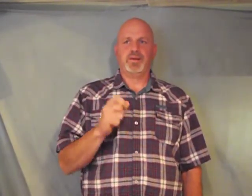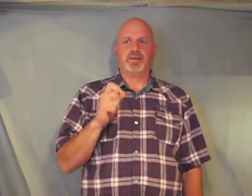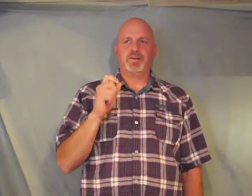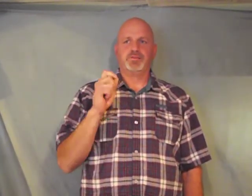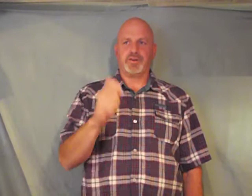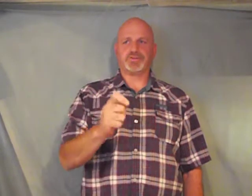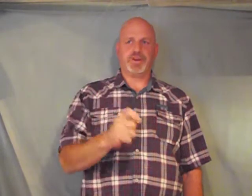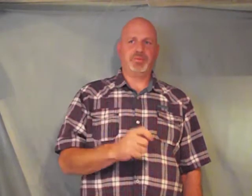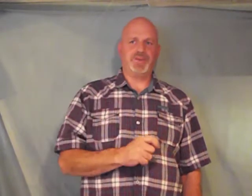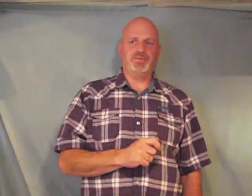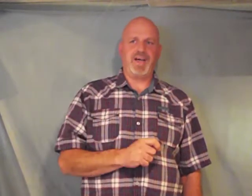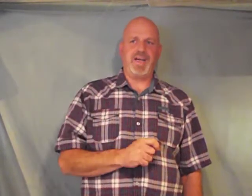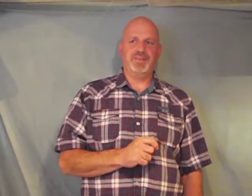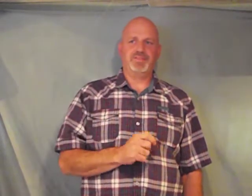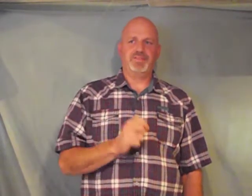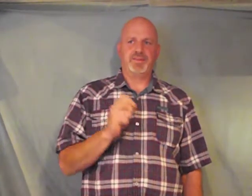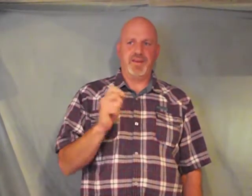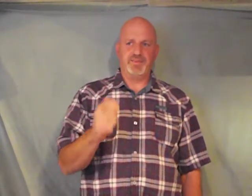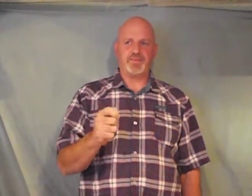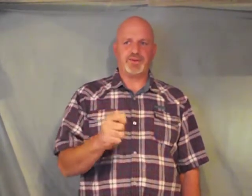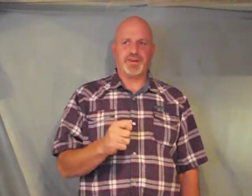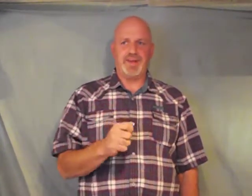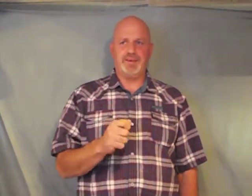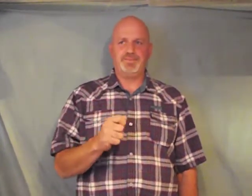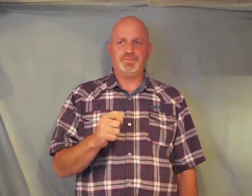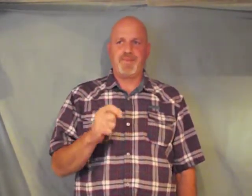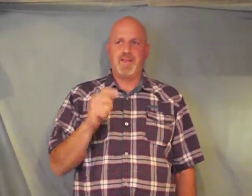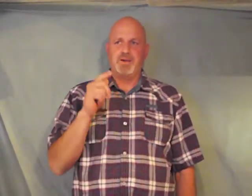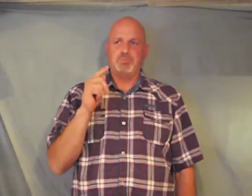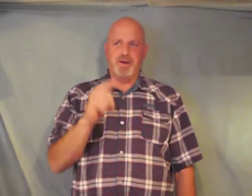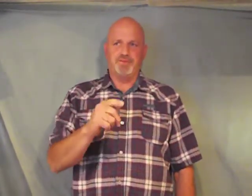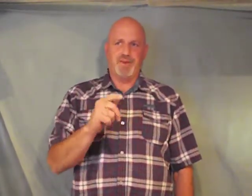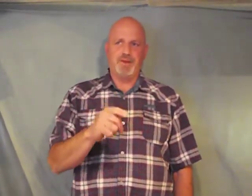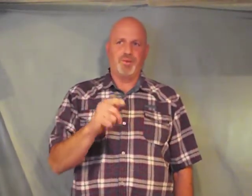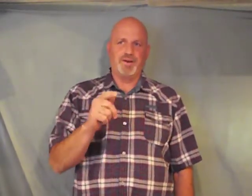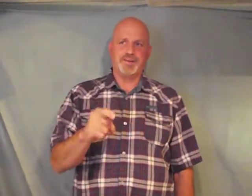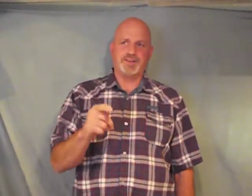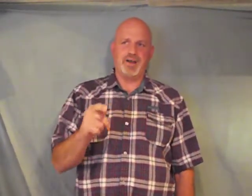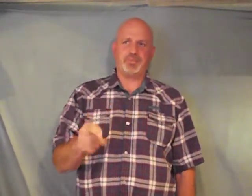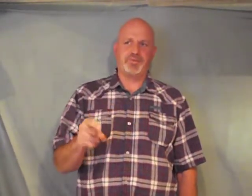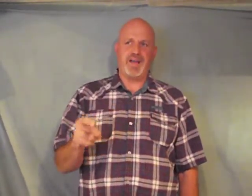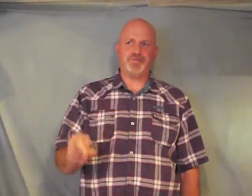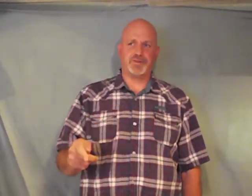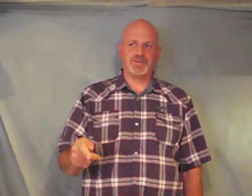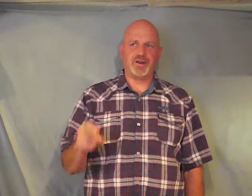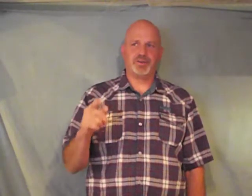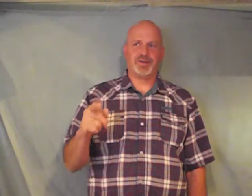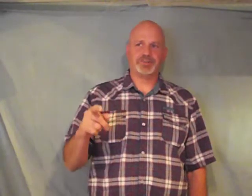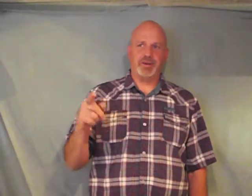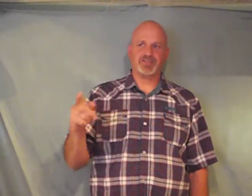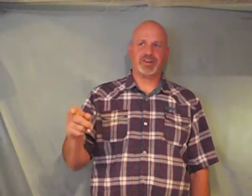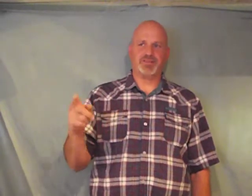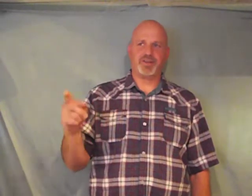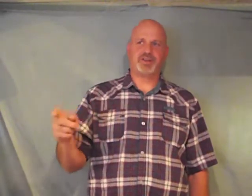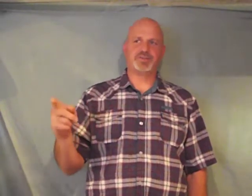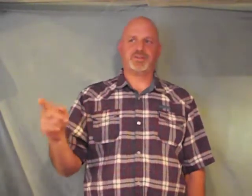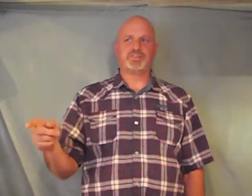1 Timothy 5 and verse 8 but if anyone does not provide for his own and especially for those of his